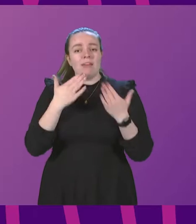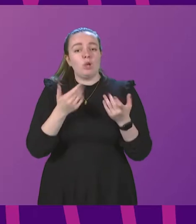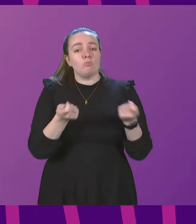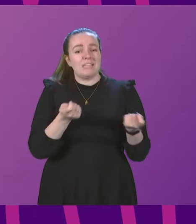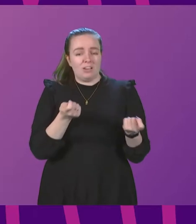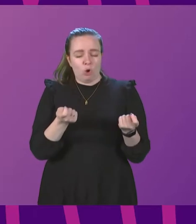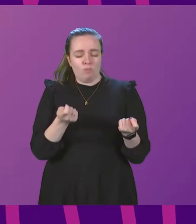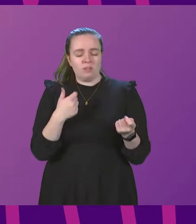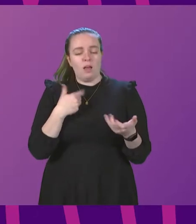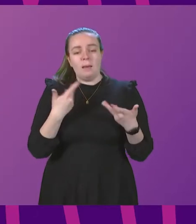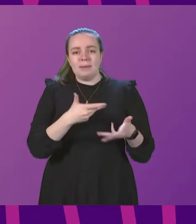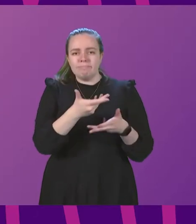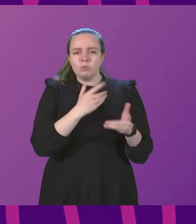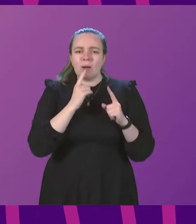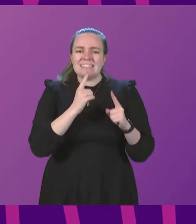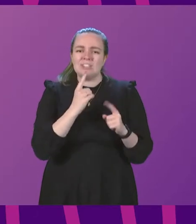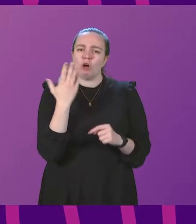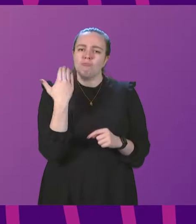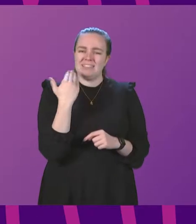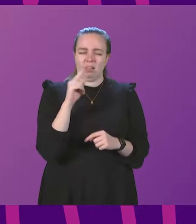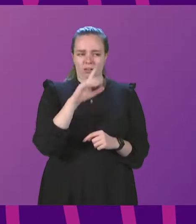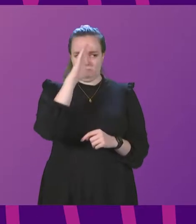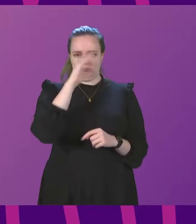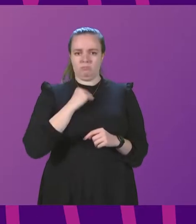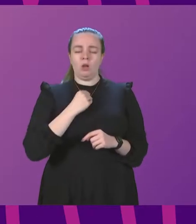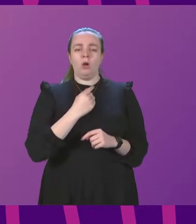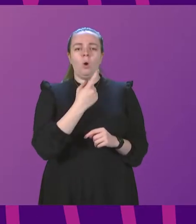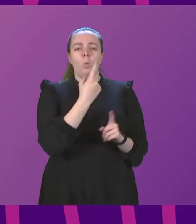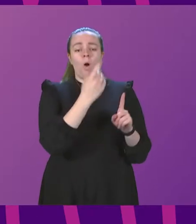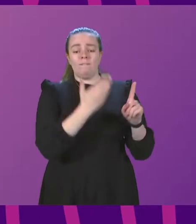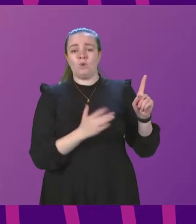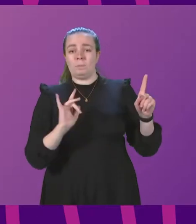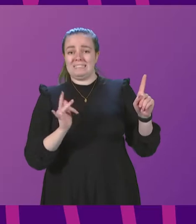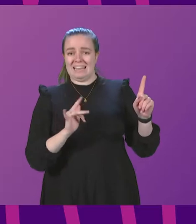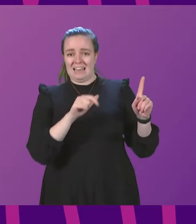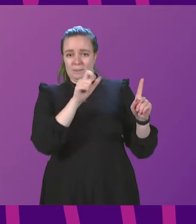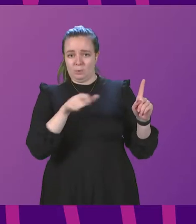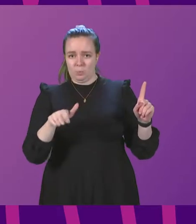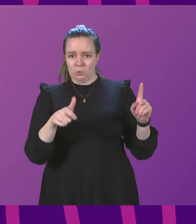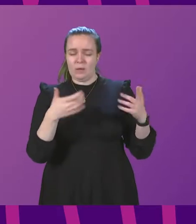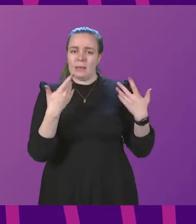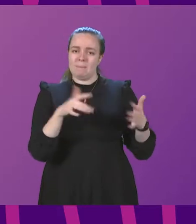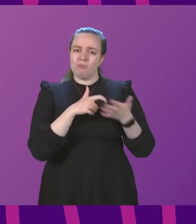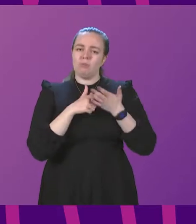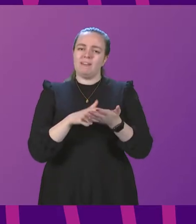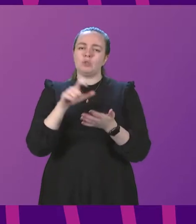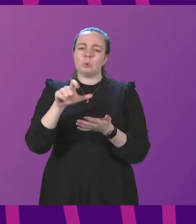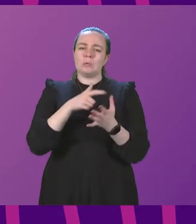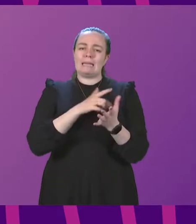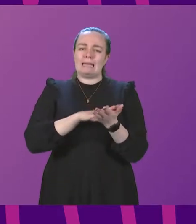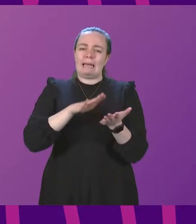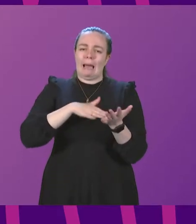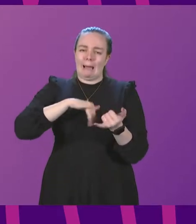Officer. I spoke to a teacher recently who informed me that one out of ten pupils in that school had been referred to CAMHS, with